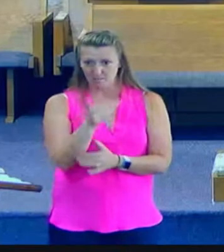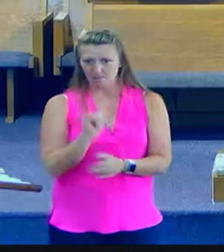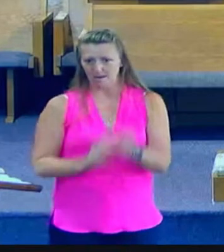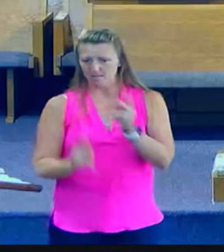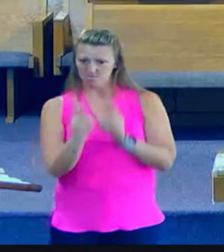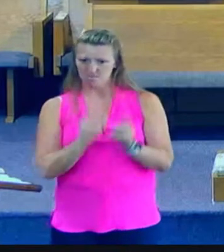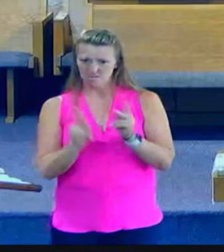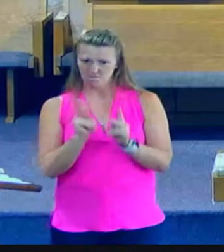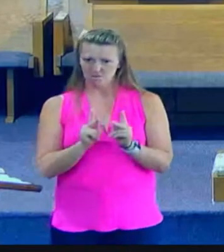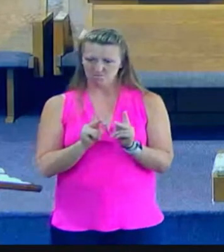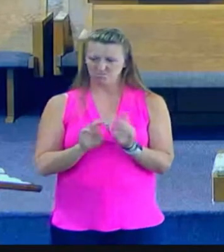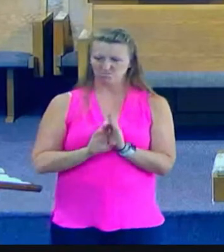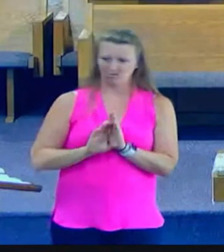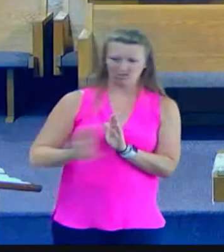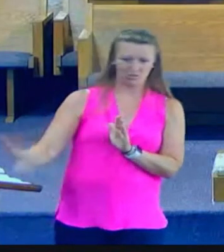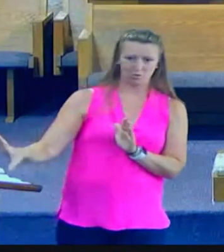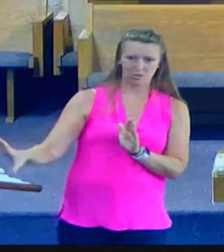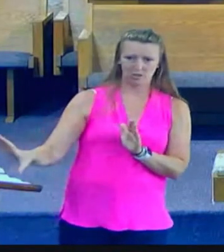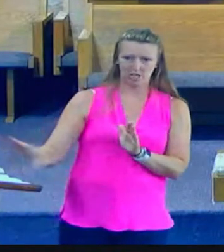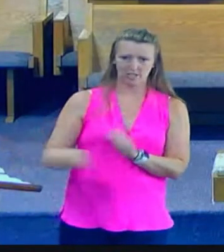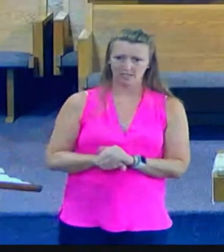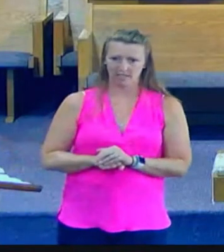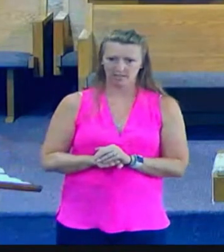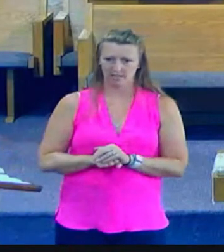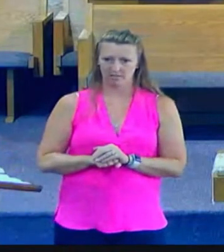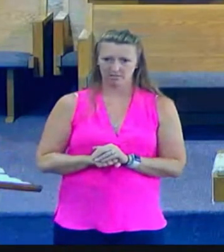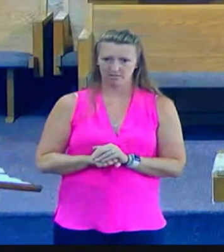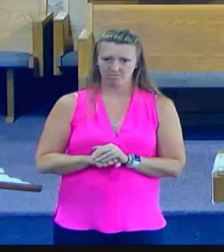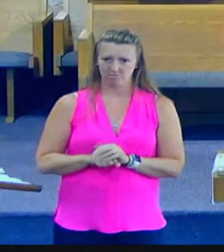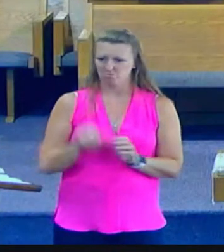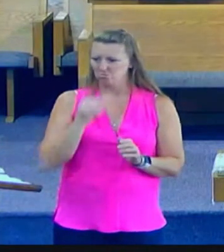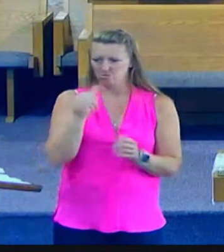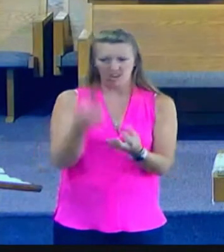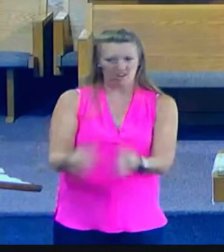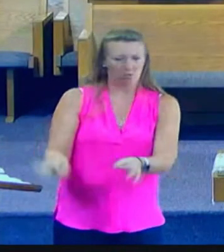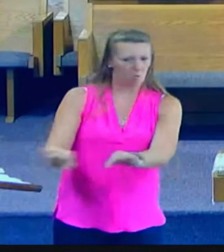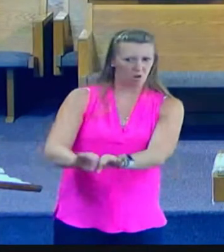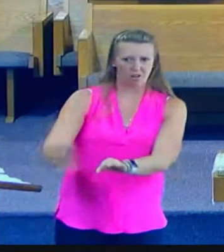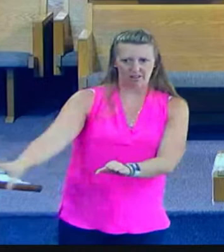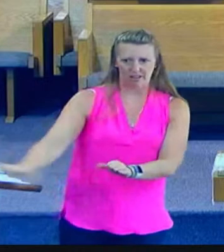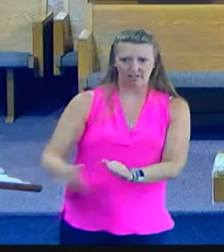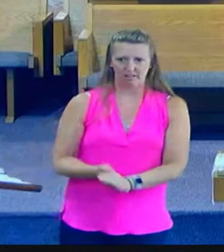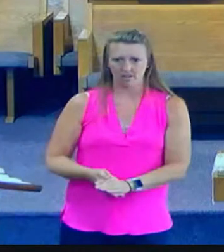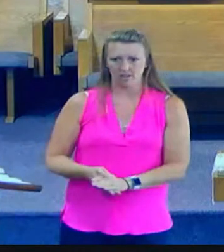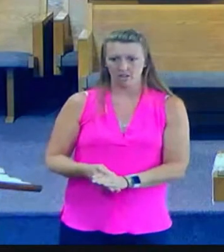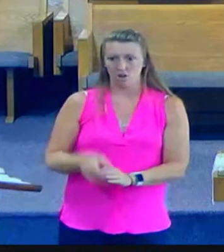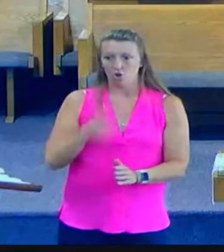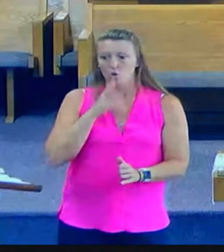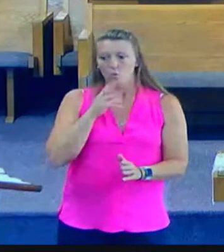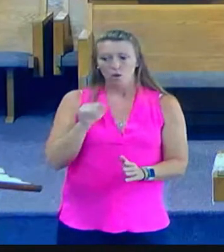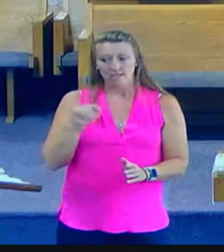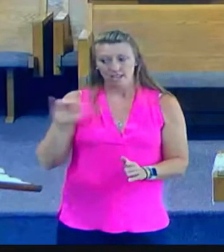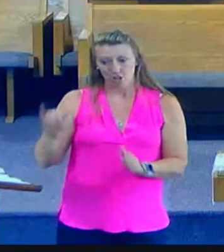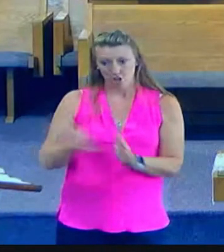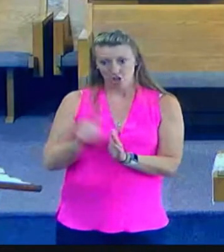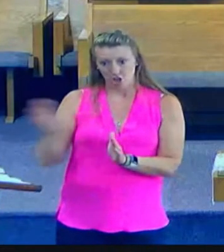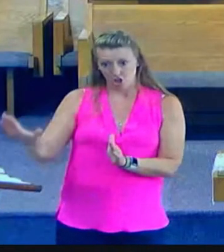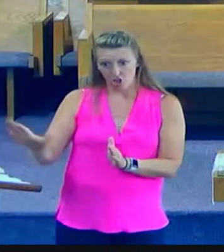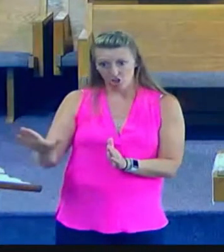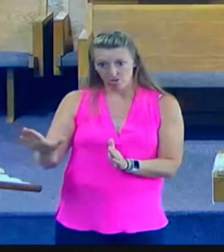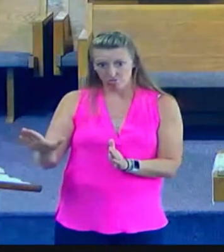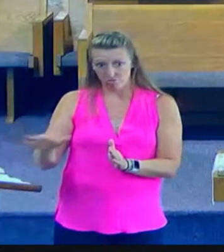discarded as worthless. did she make some of those choices? Absolutely. But she was